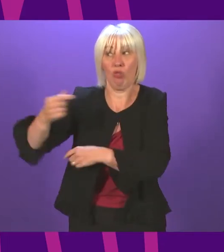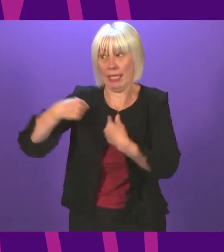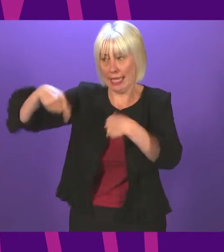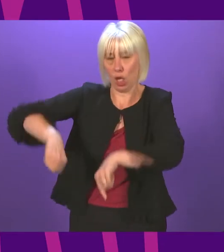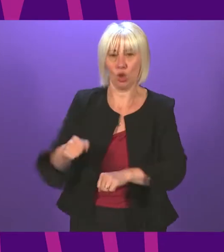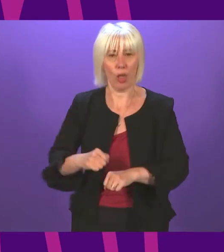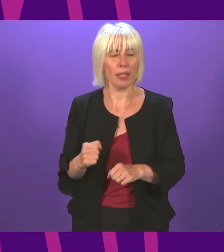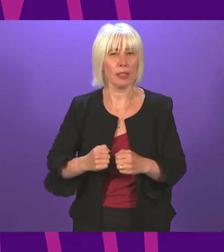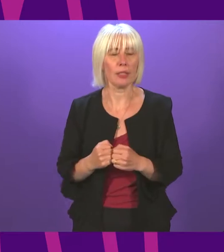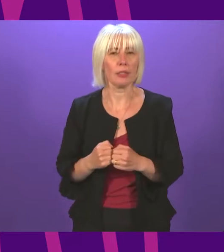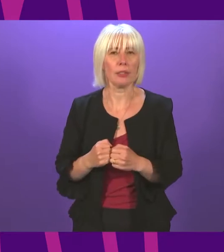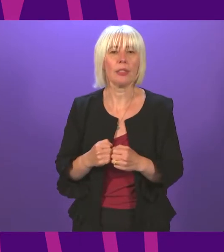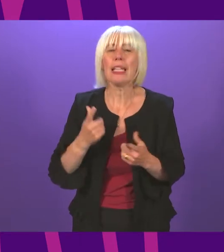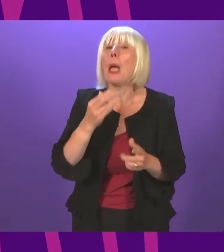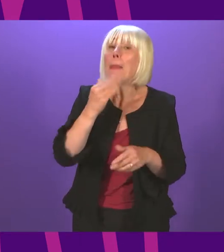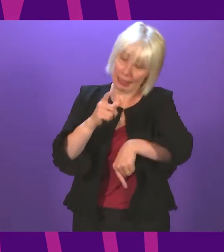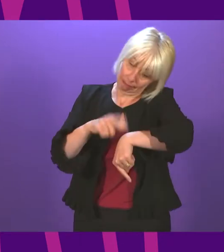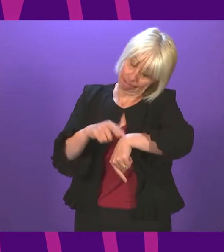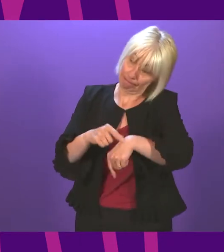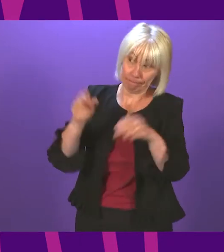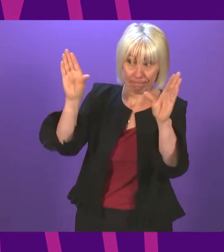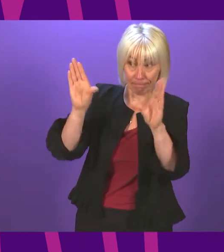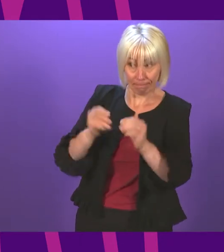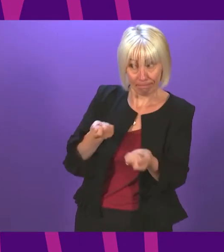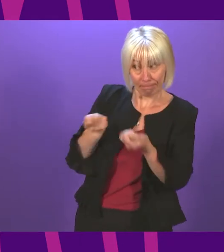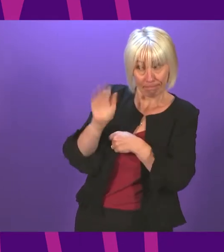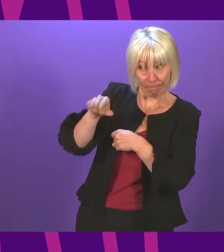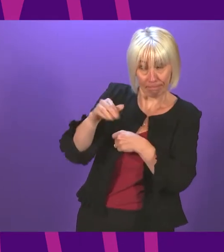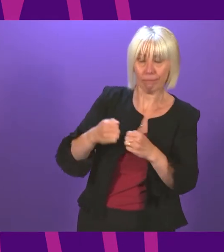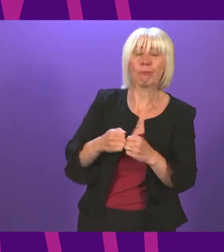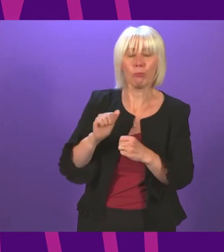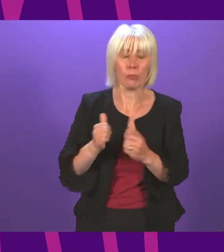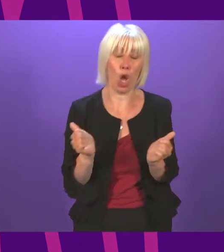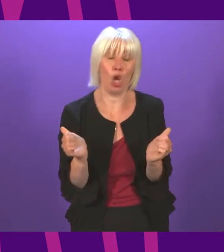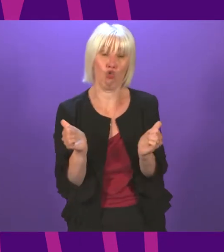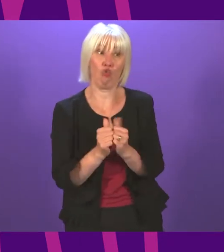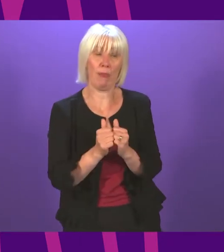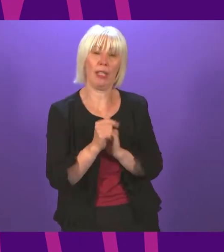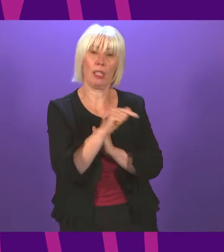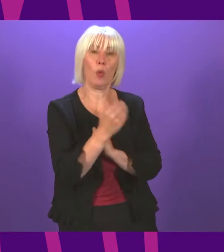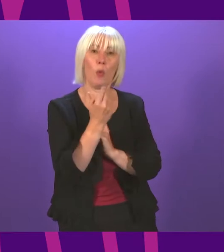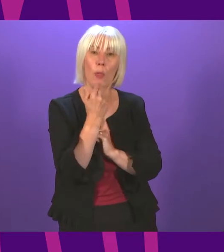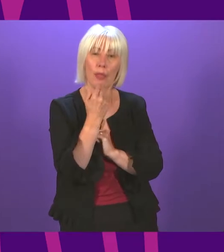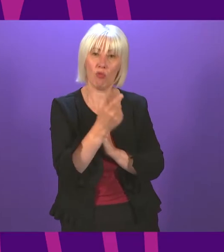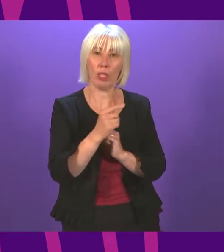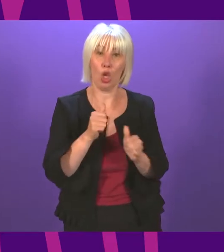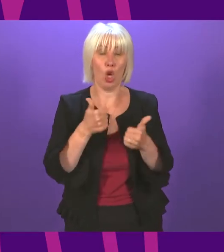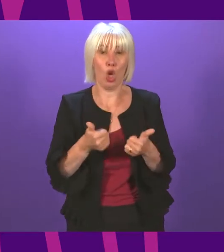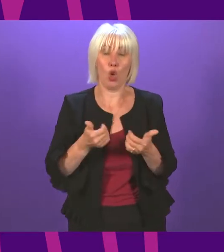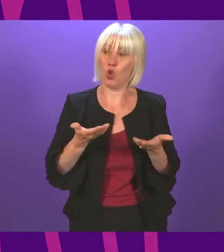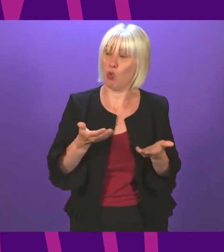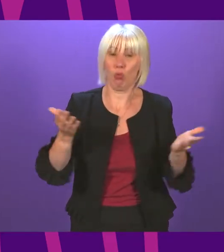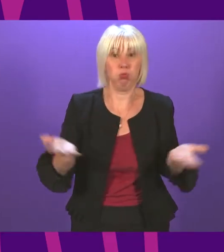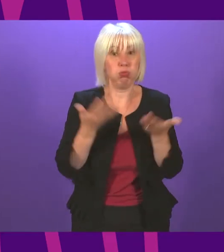Deputy First Minister if you could wind up please I will do our partnership agreement is committed to a buoyant future for Scottish